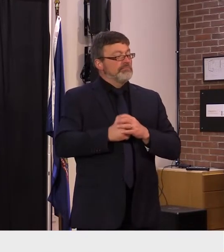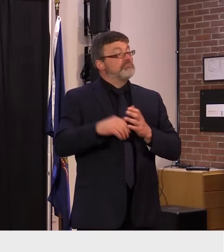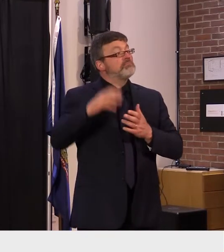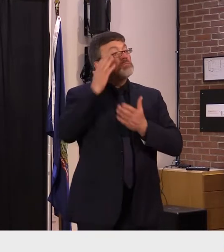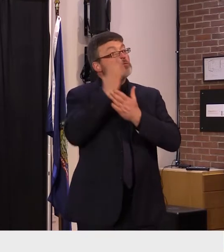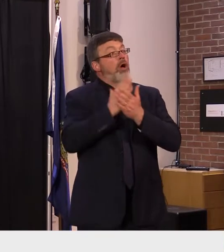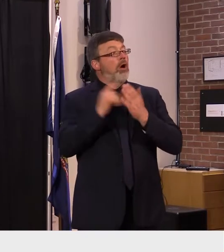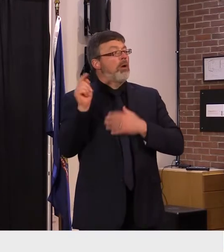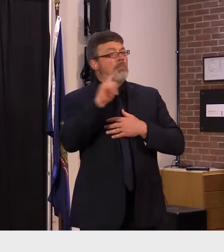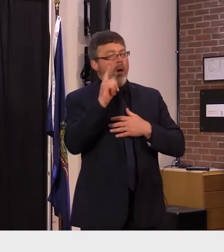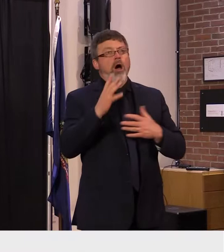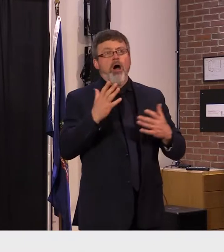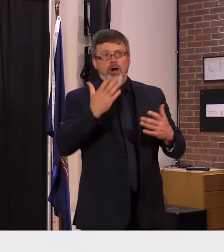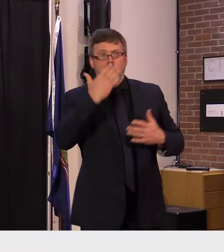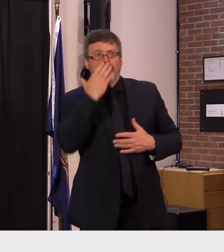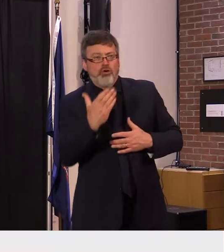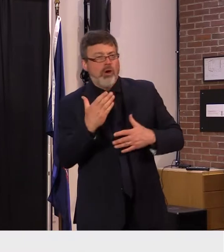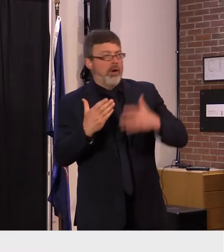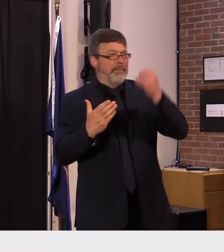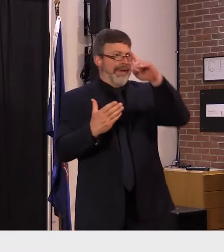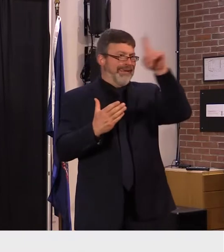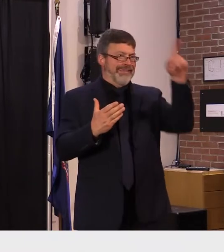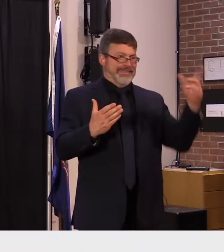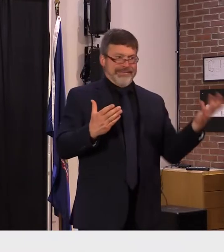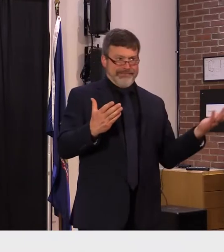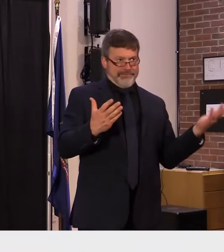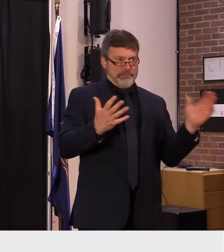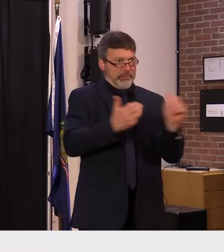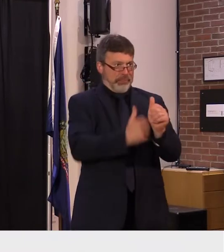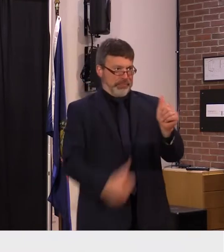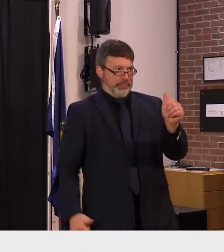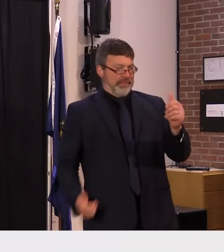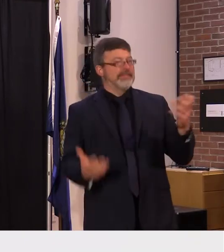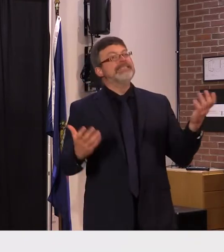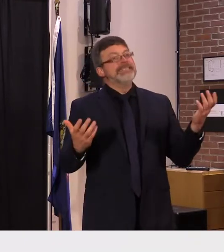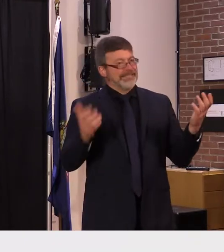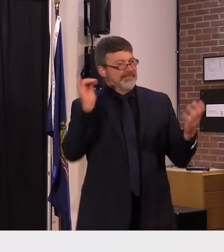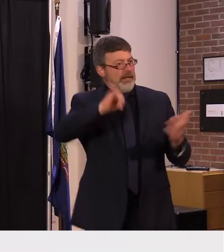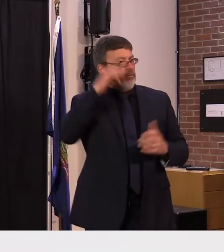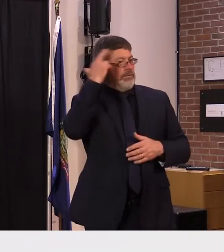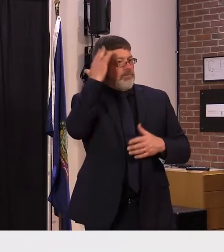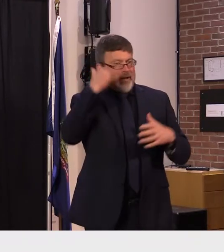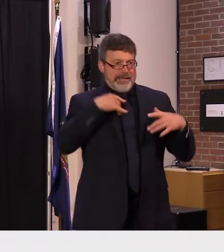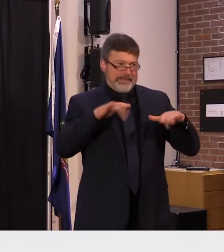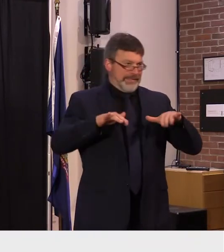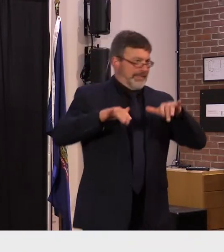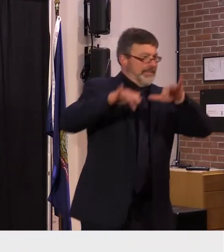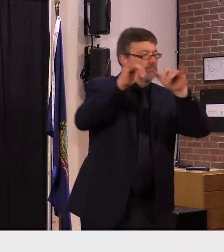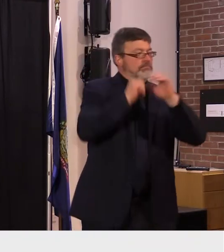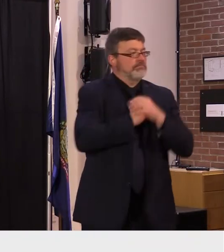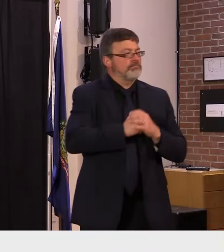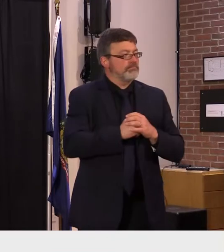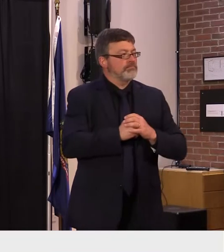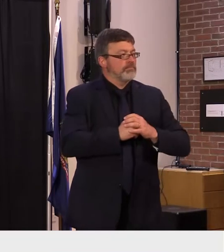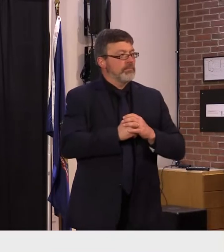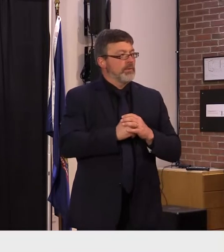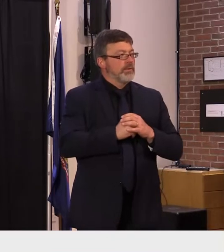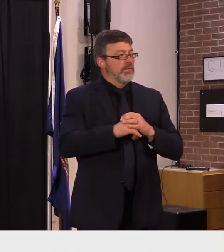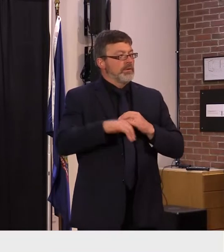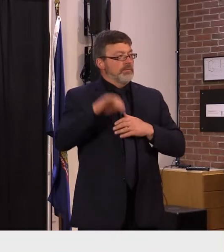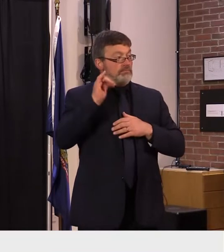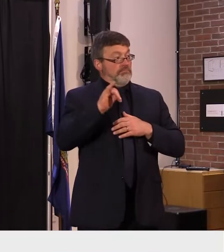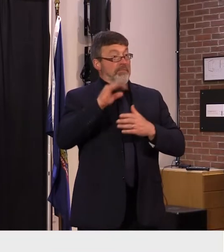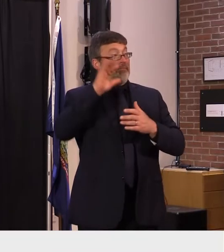be strengthened and expanded but the immediate goal before us now is to maximize the use of federal dollars to address student learning loss and the social